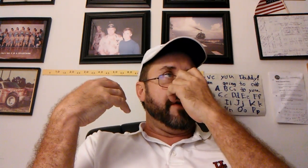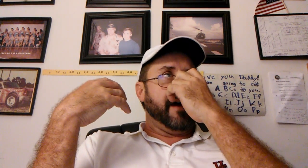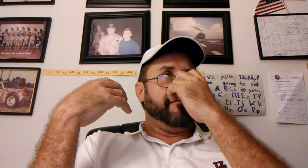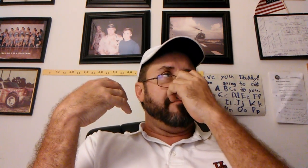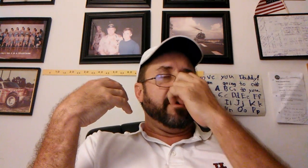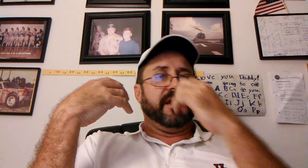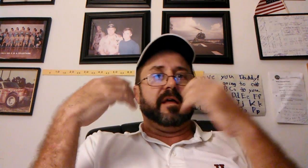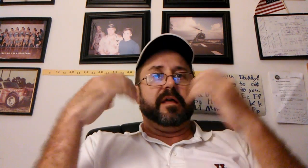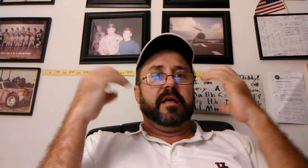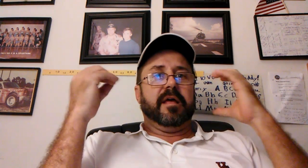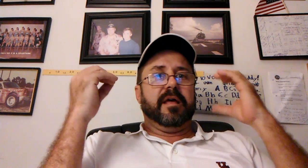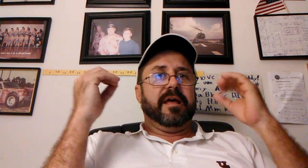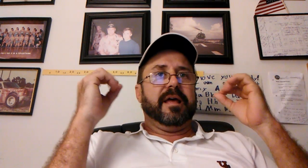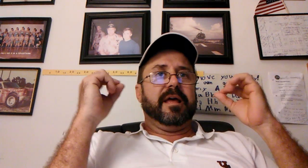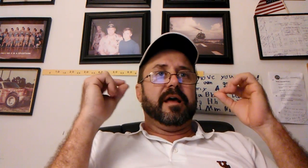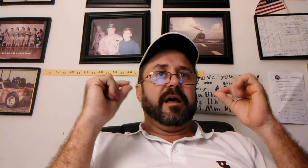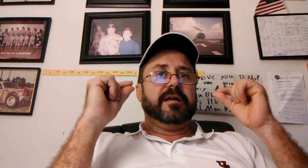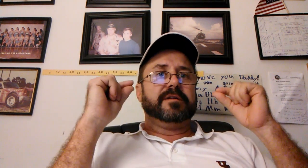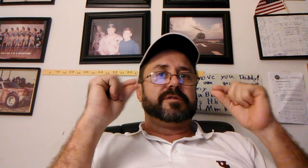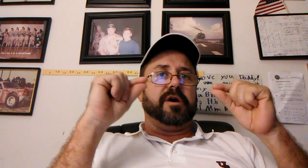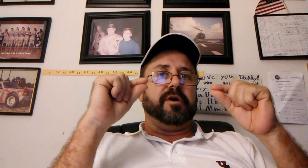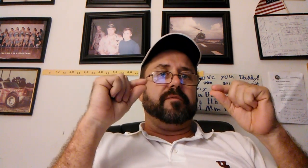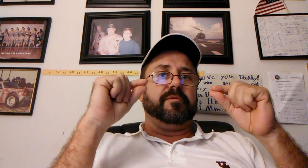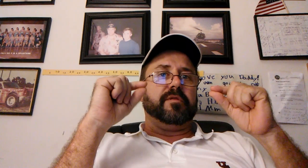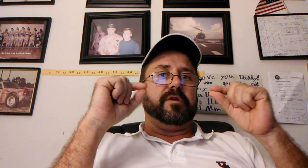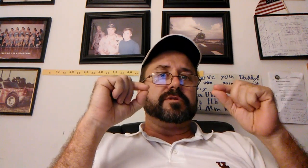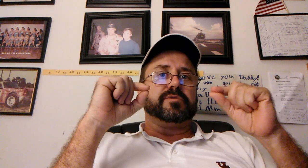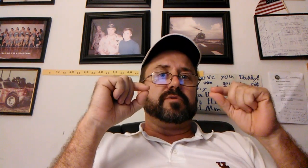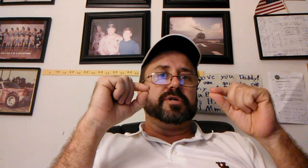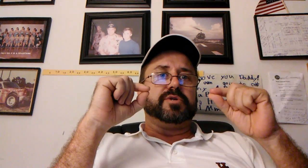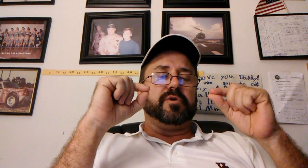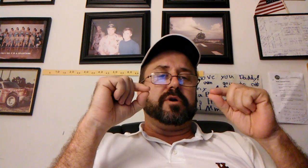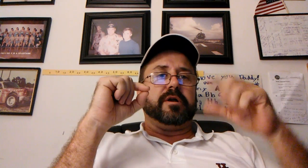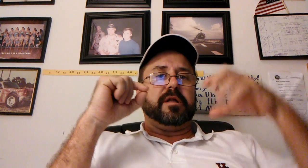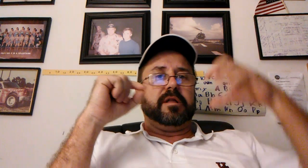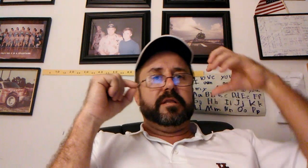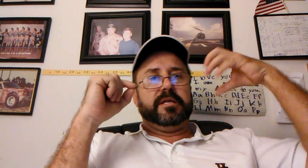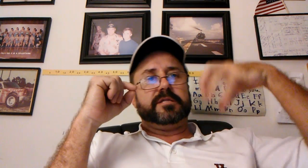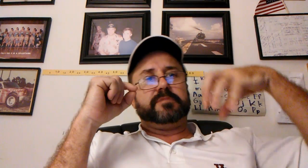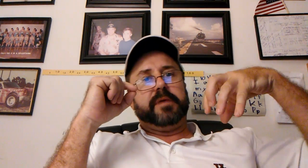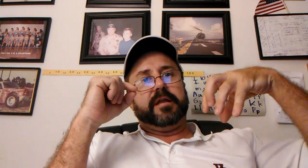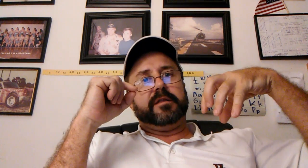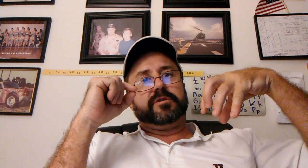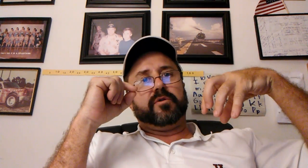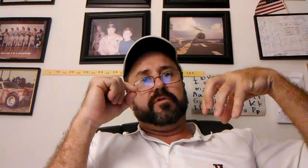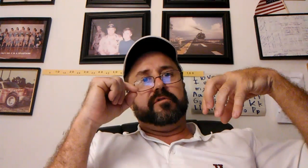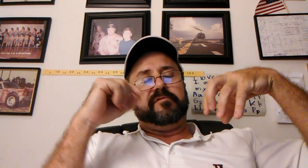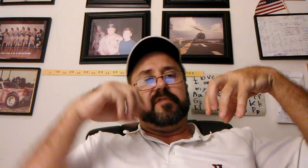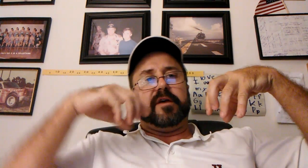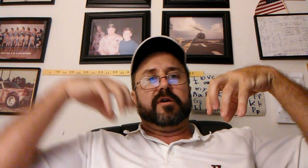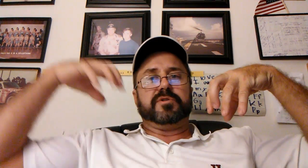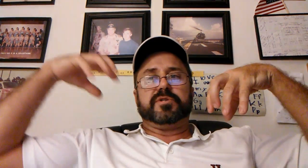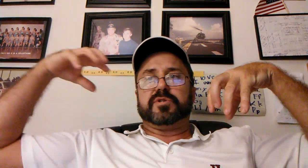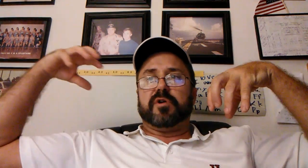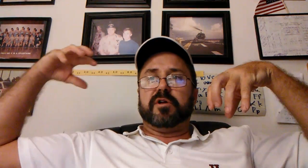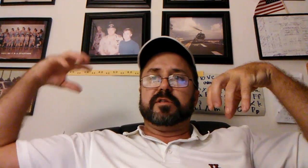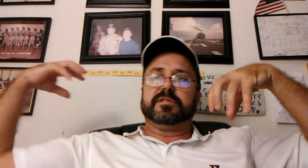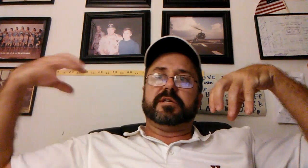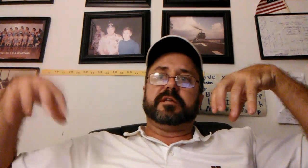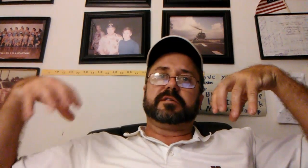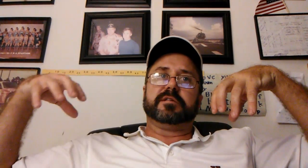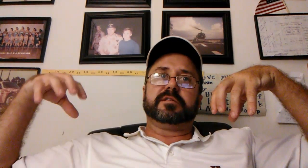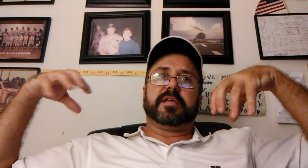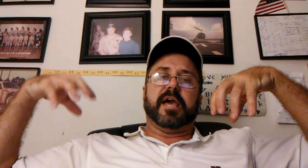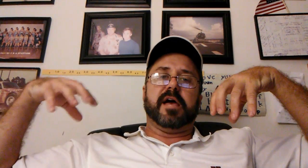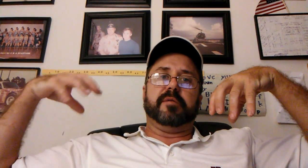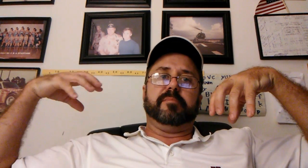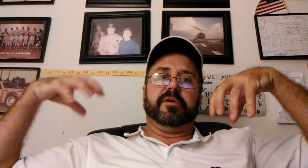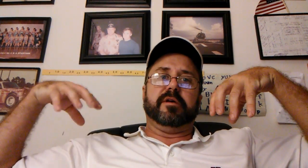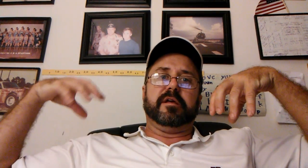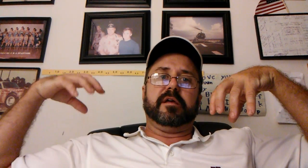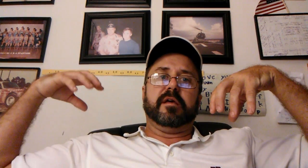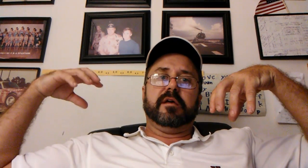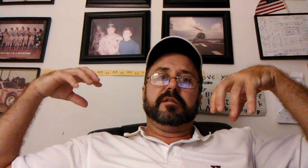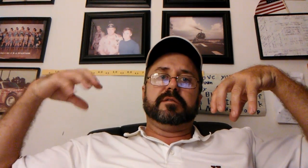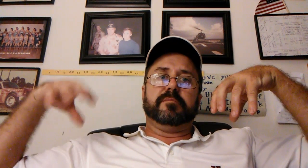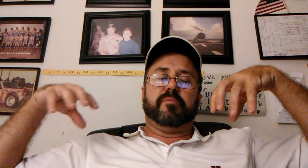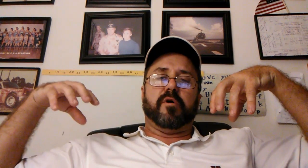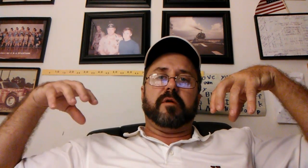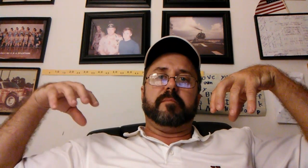don't have money. So, long story short, disband internal affairs start the Citizens Accountability Department,